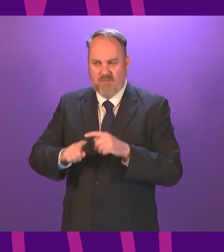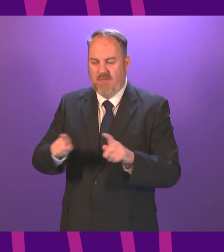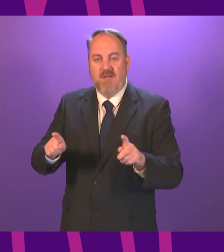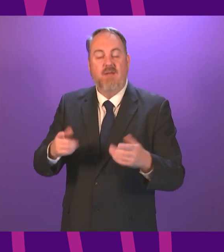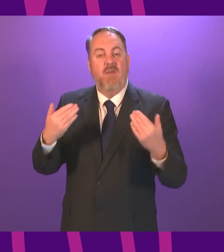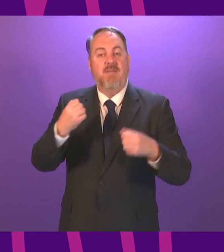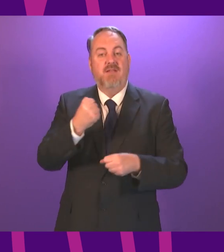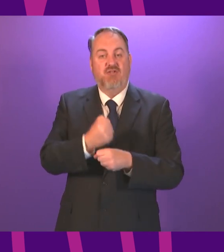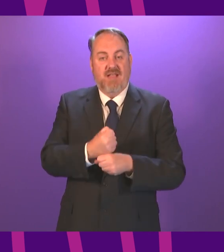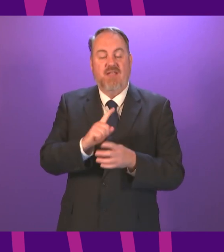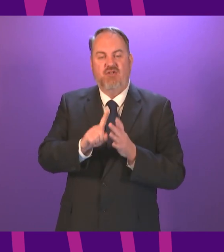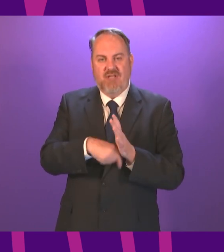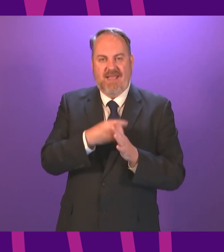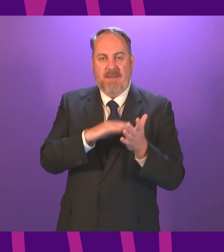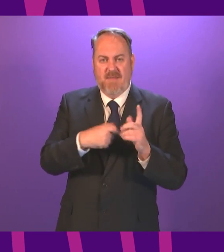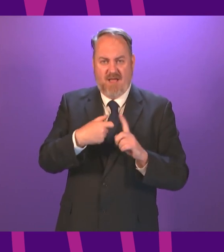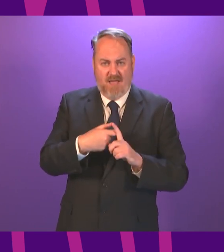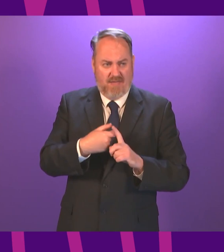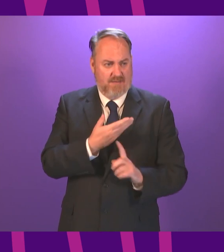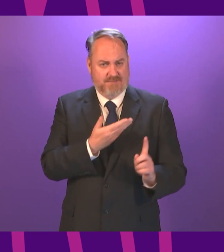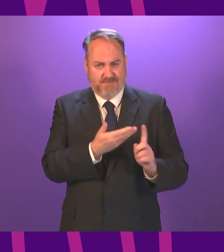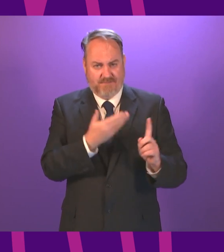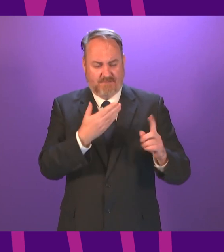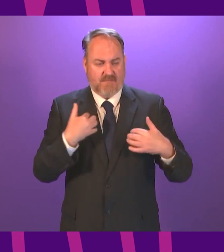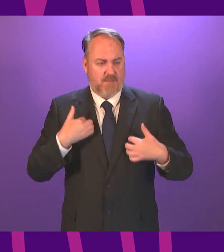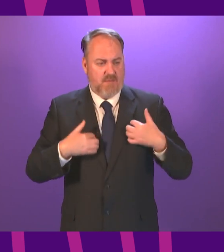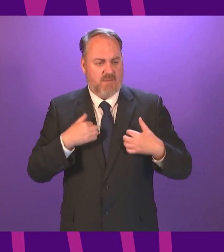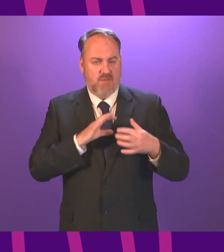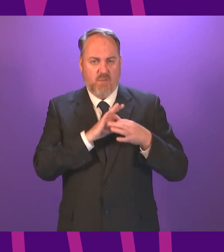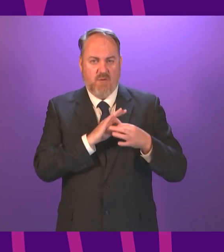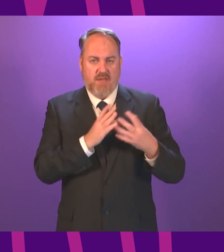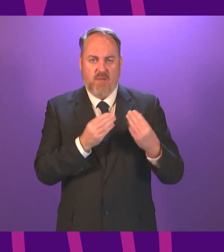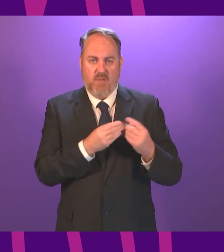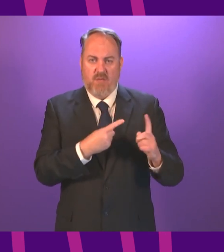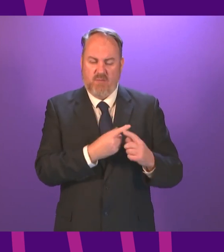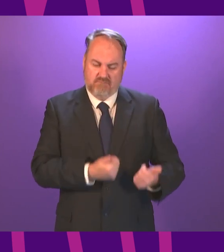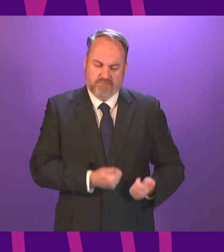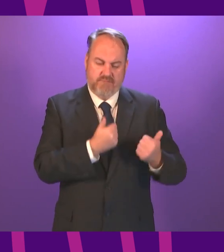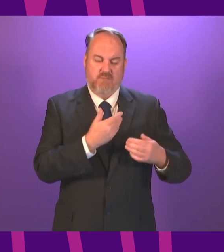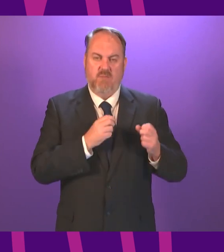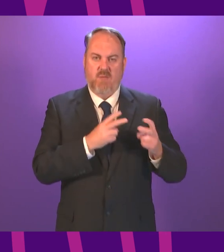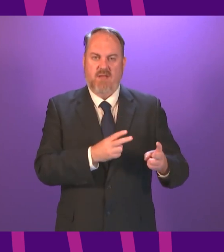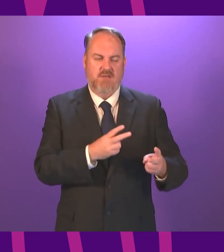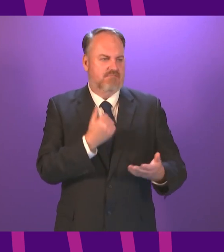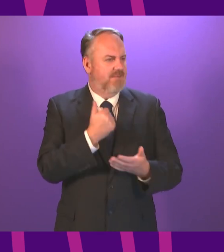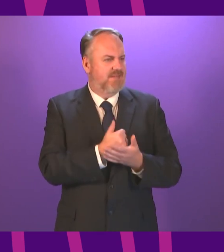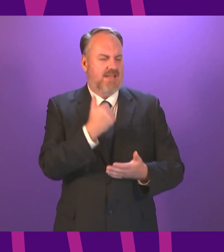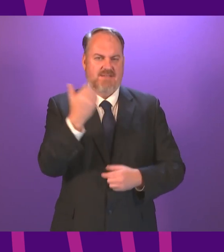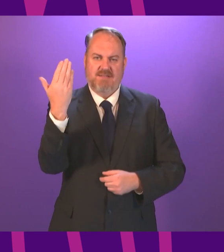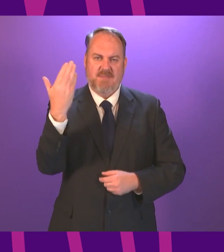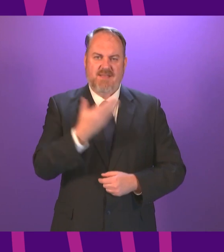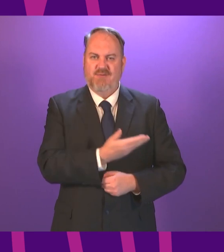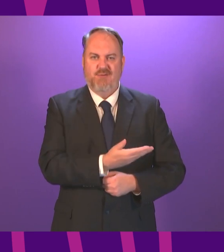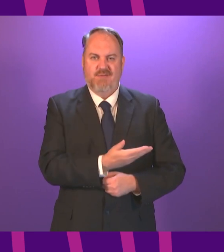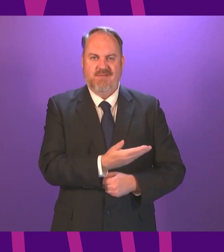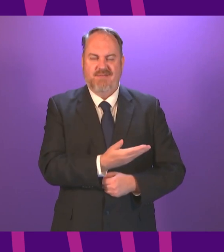Gillian Mackay to the health portfolio I look forward to working constructively with her I thought she made an excellent speech with a number